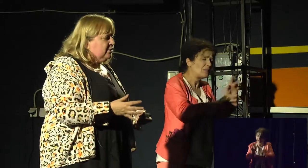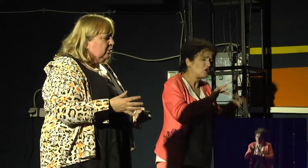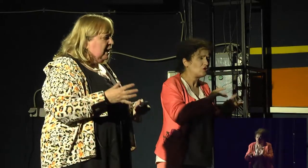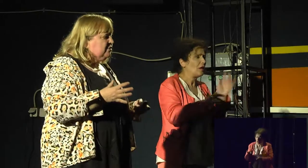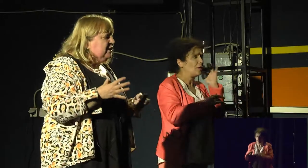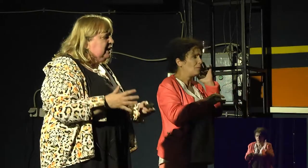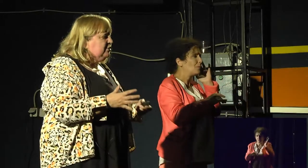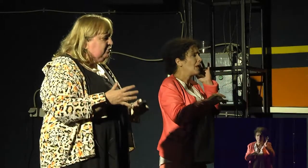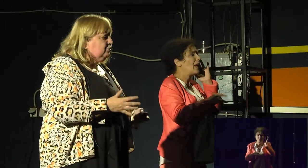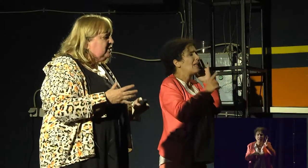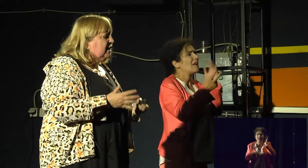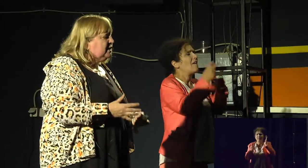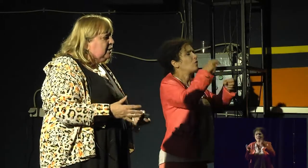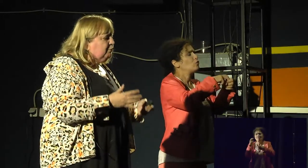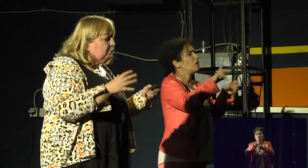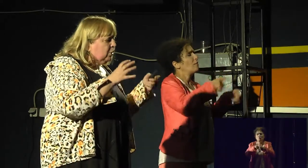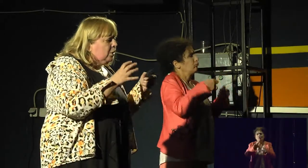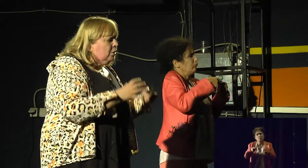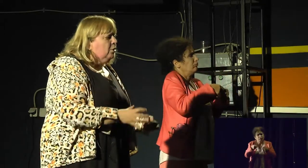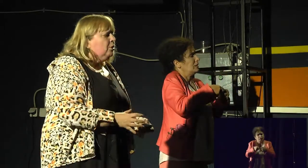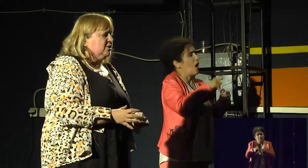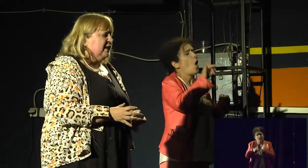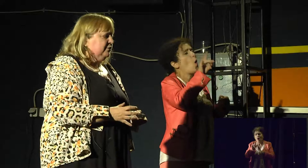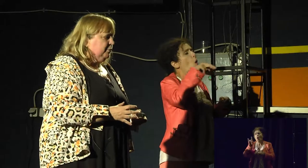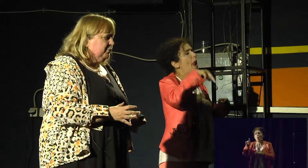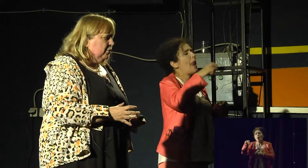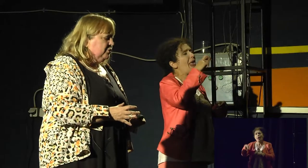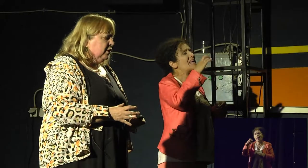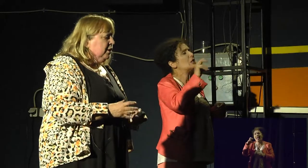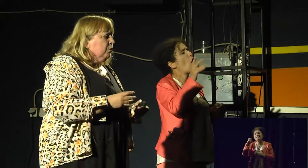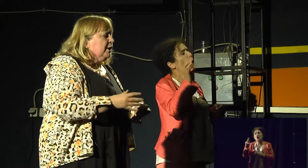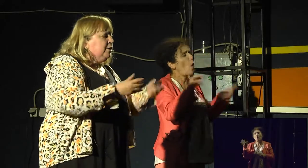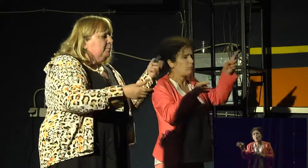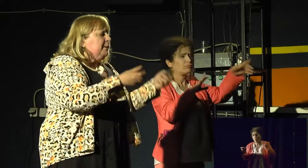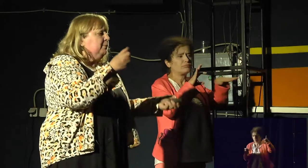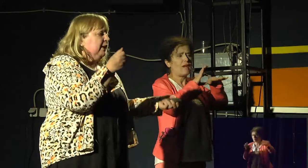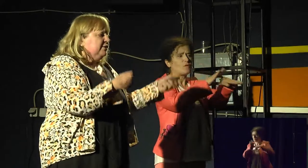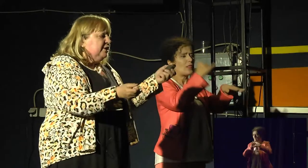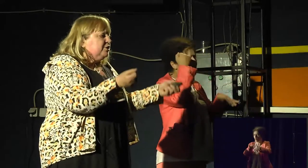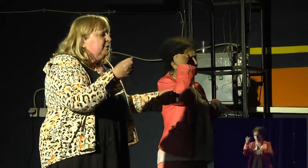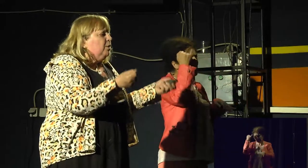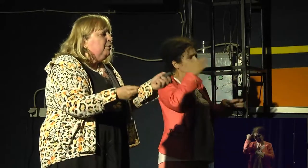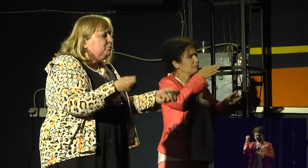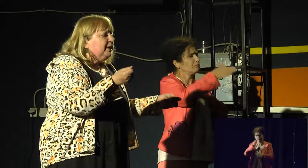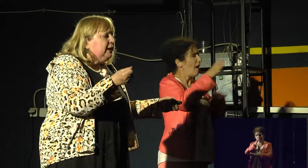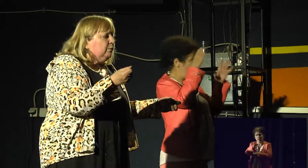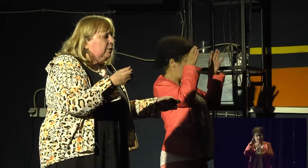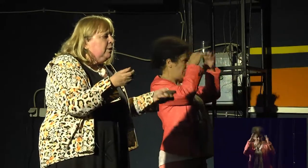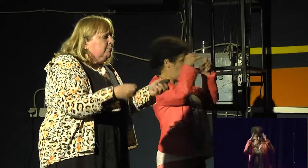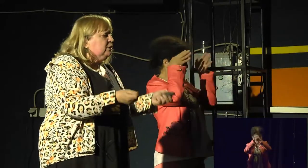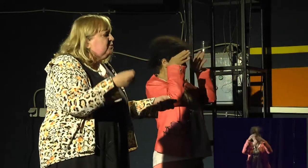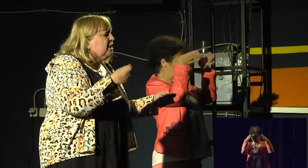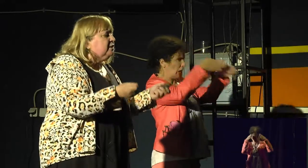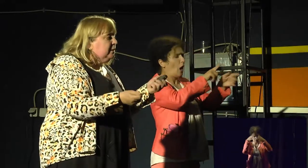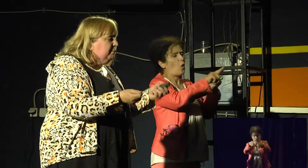And UNESCO has really introduced the idea of a more learner-centered approach, where young people and teachers become much more